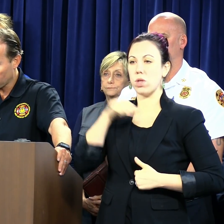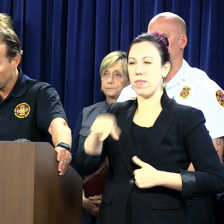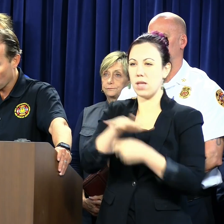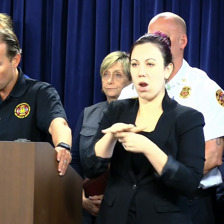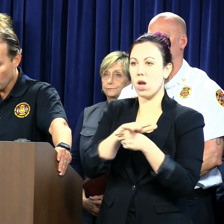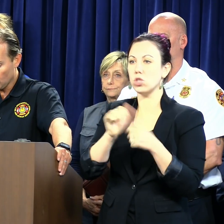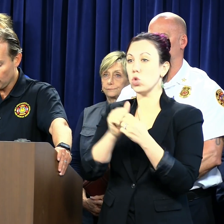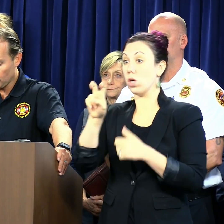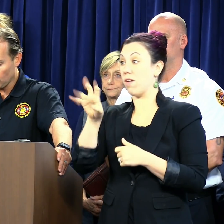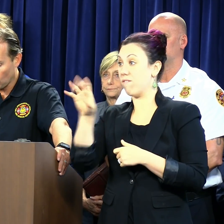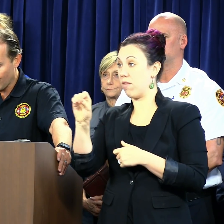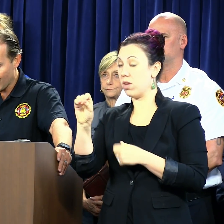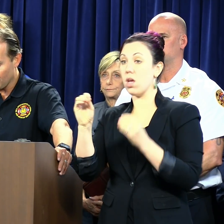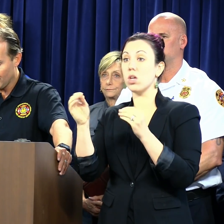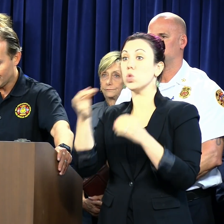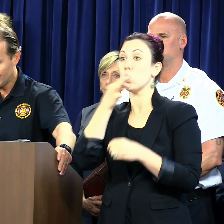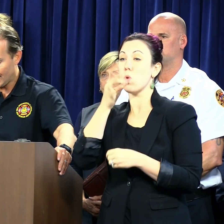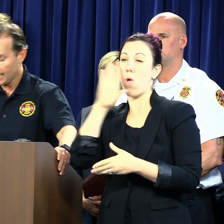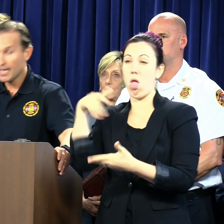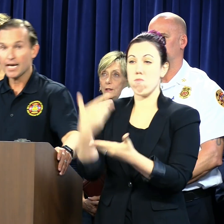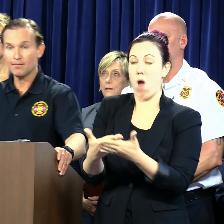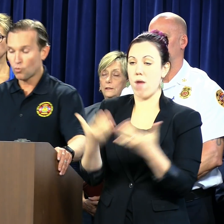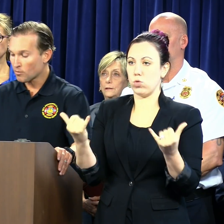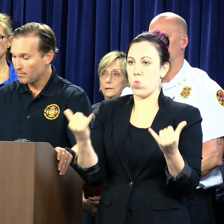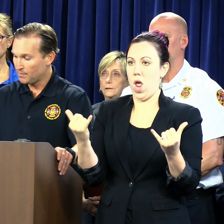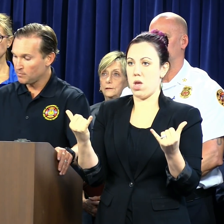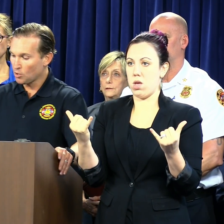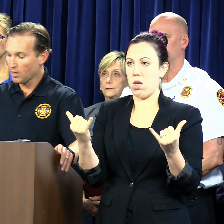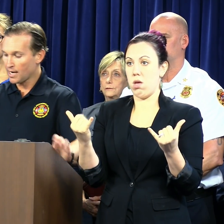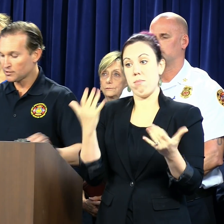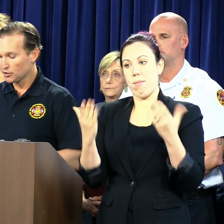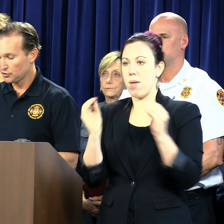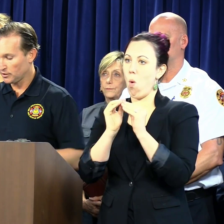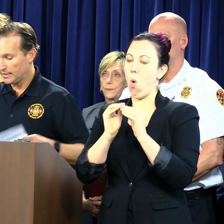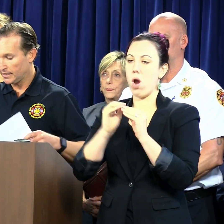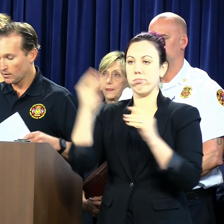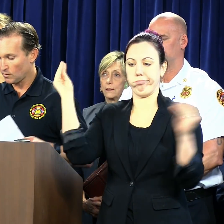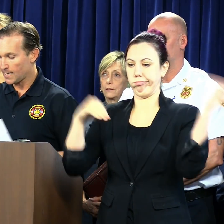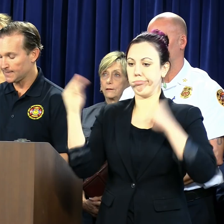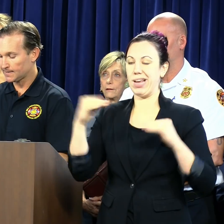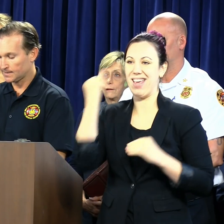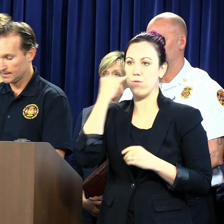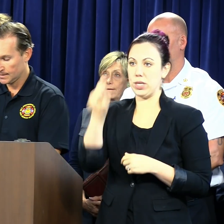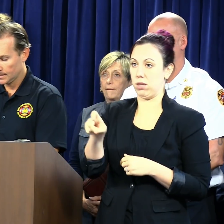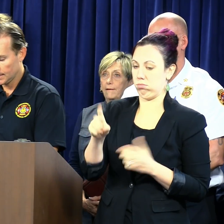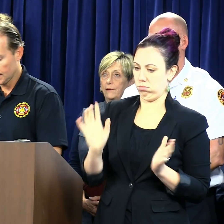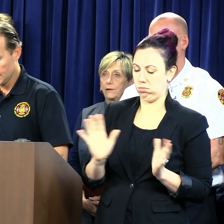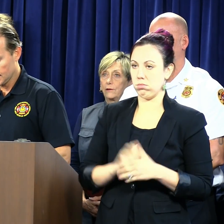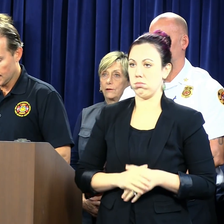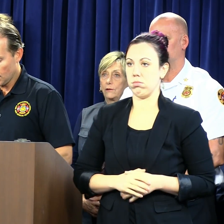250 more due to arrive today and more may be mobilized should the need arise.